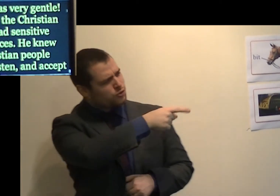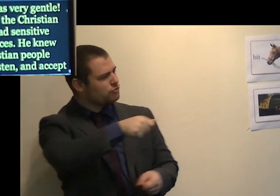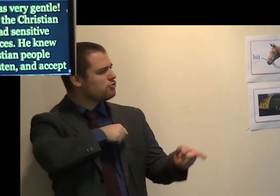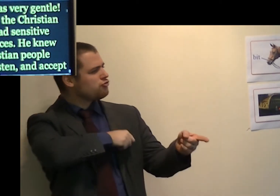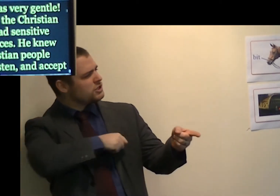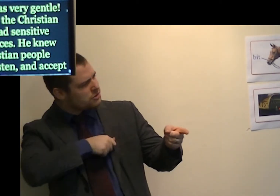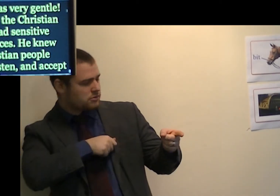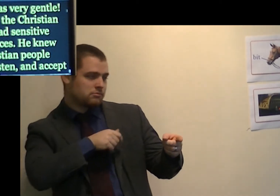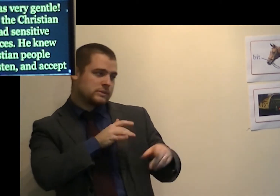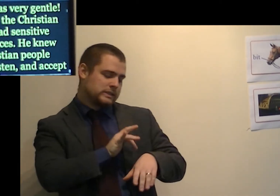consciousness.